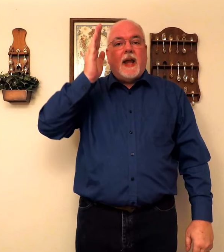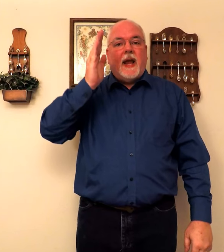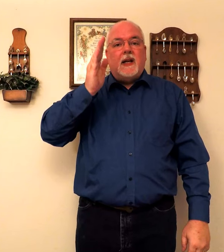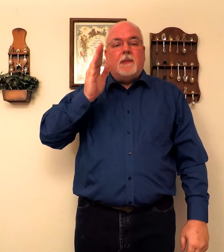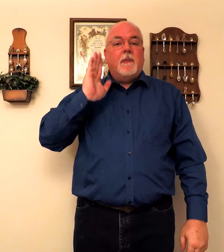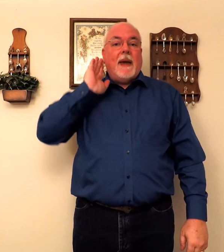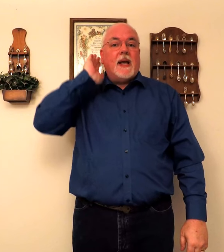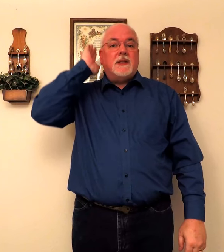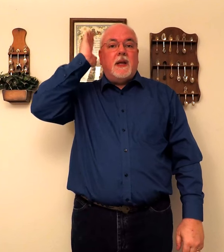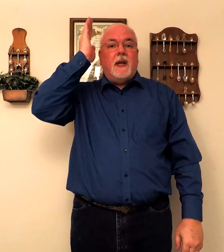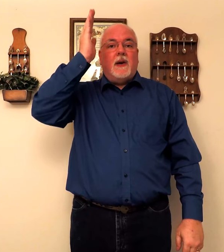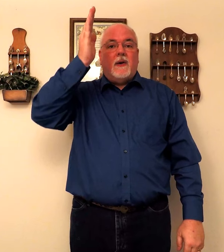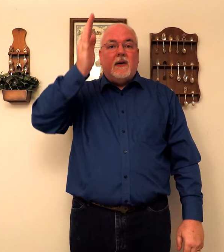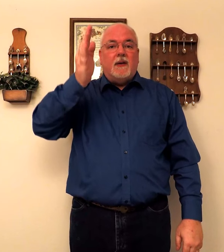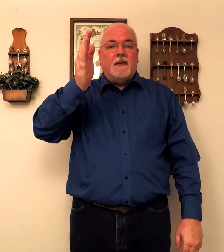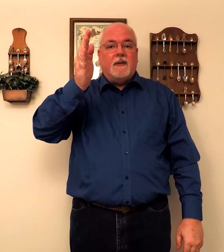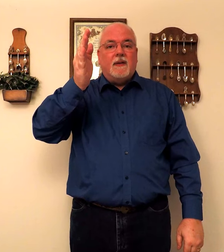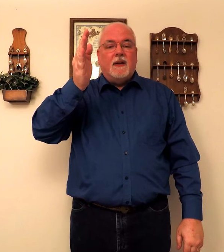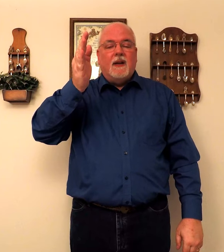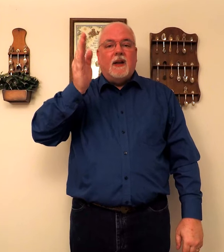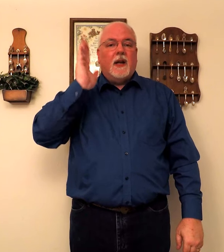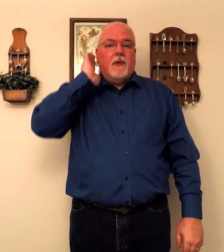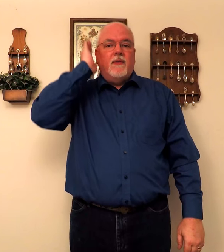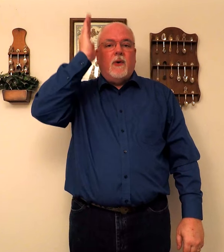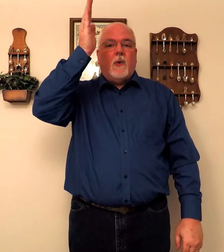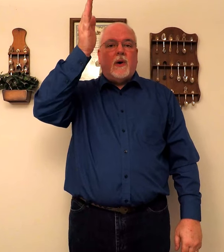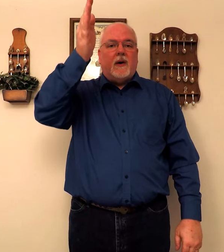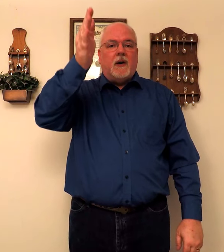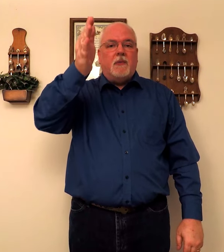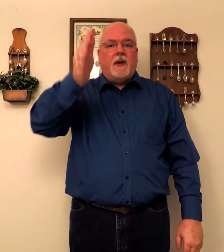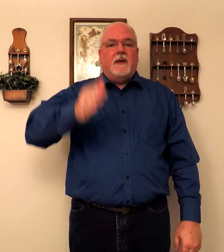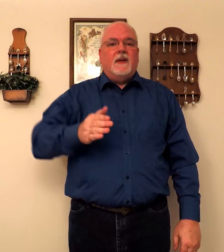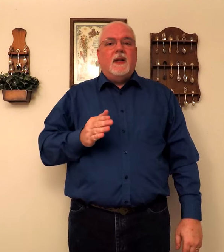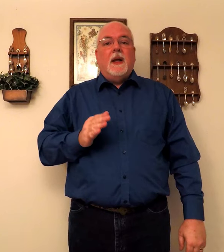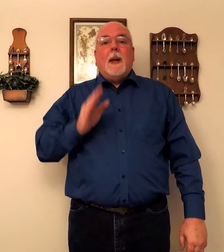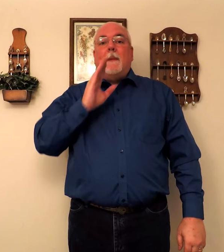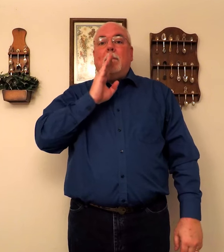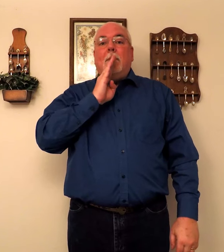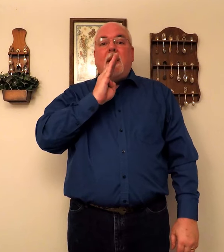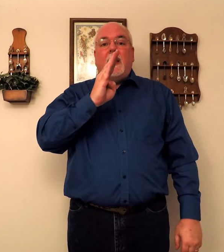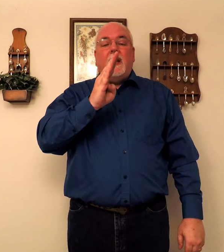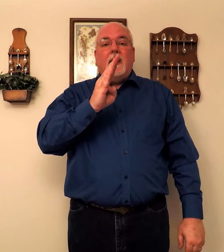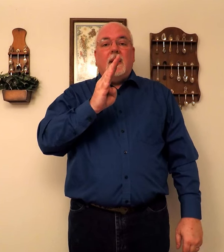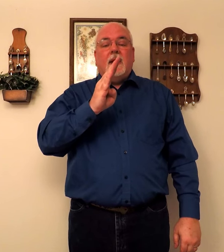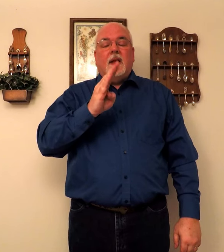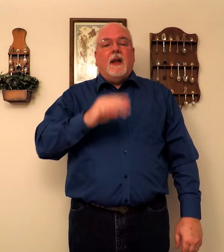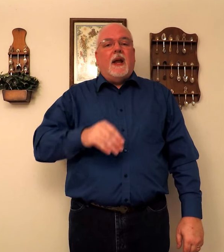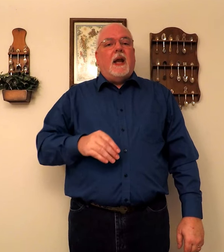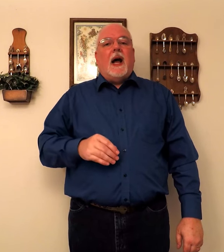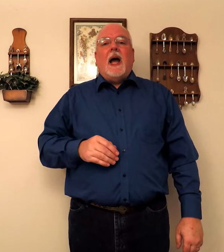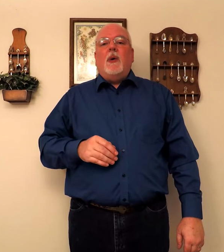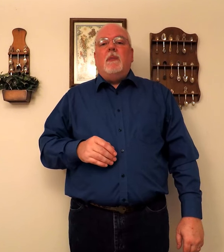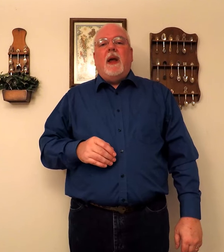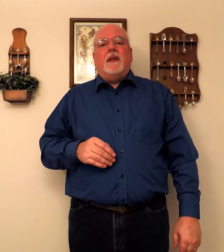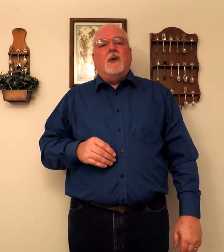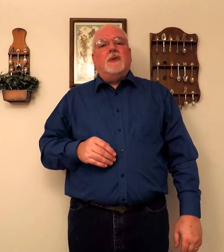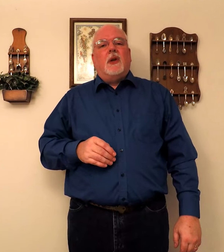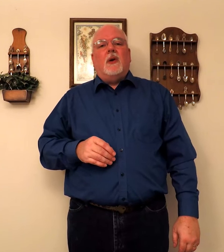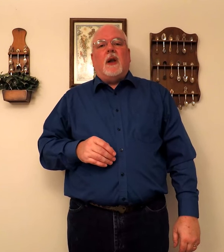a hand coming past the ear. Coming forward a little bit. Be. And I would make those look